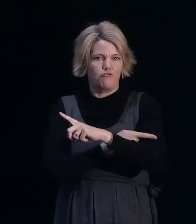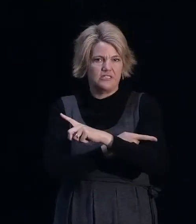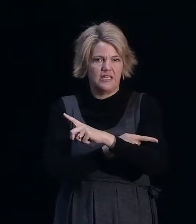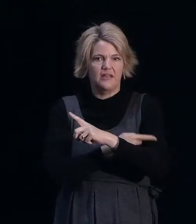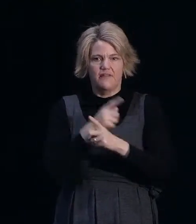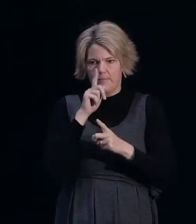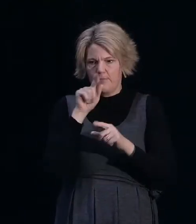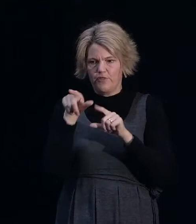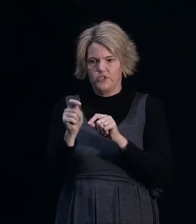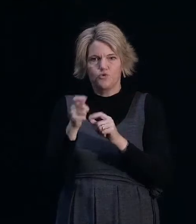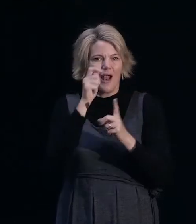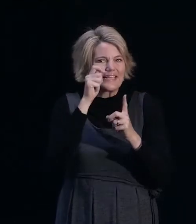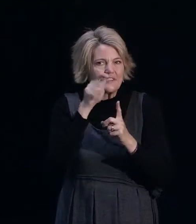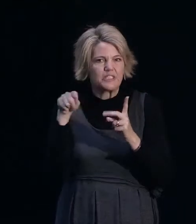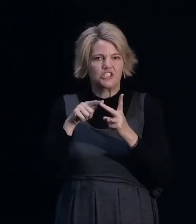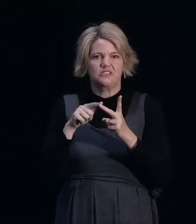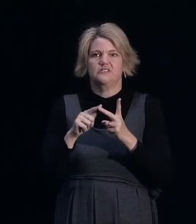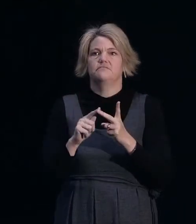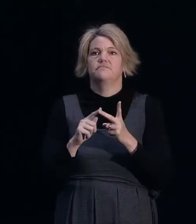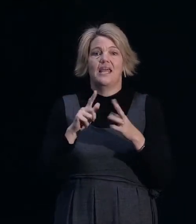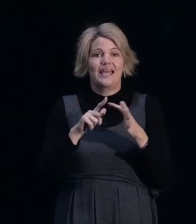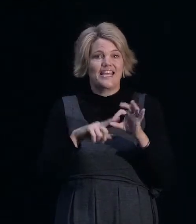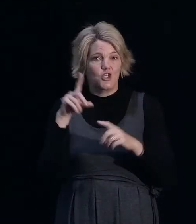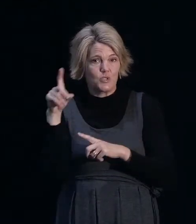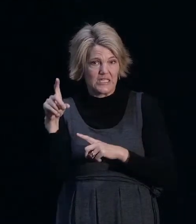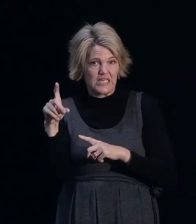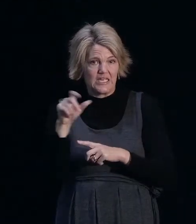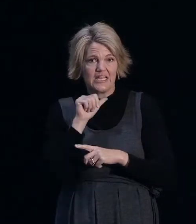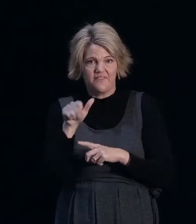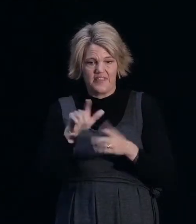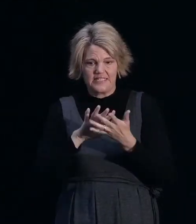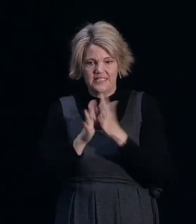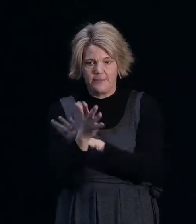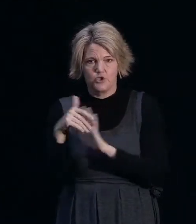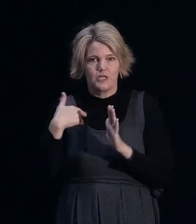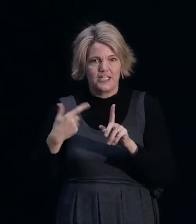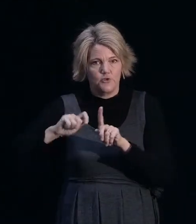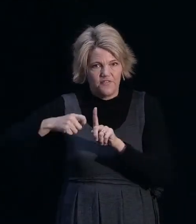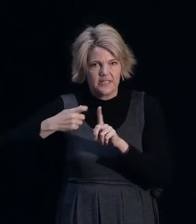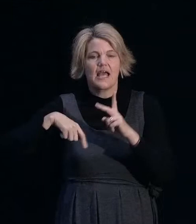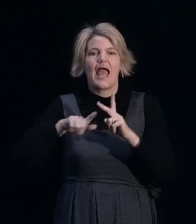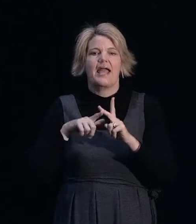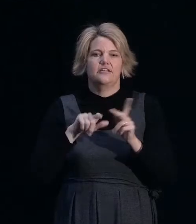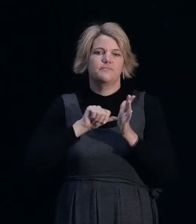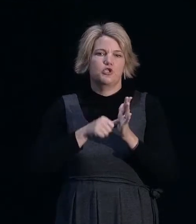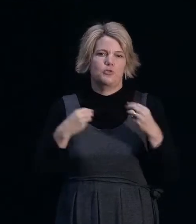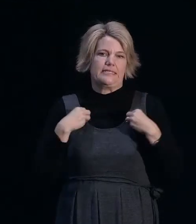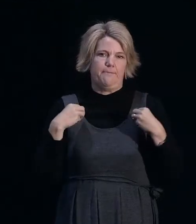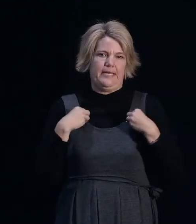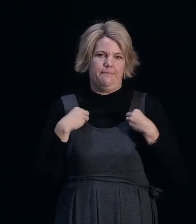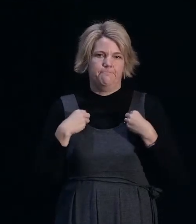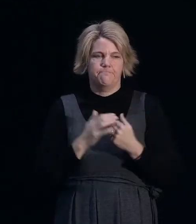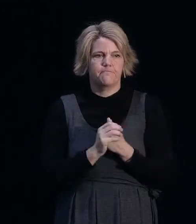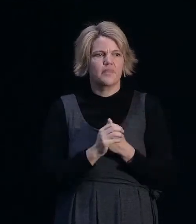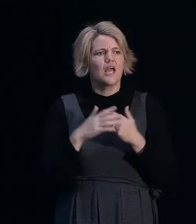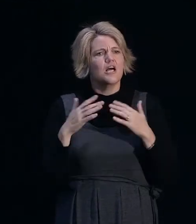carries out building inspections. EQC, if there's some damage that you're having to get fixed. And your insurance company. So it's really important that you